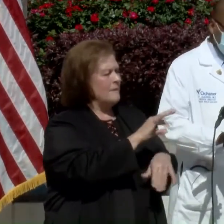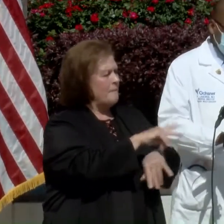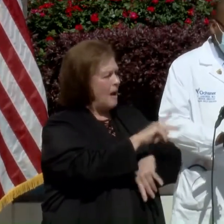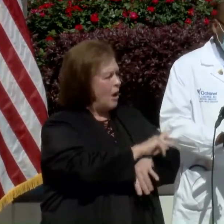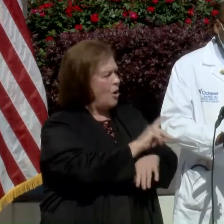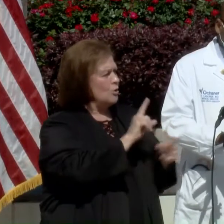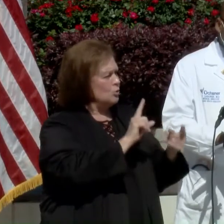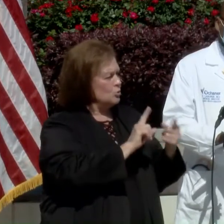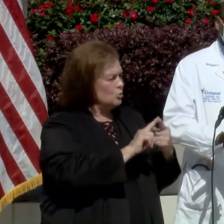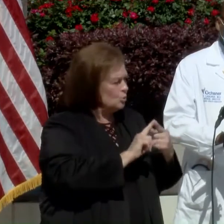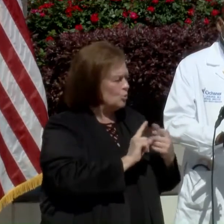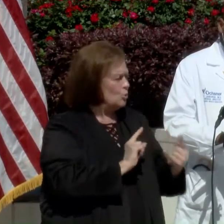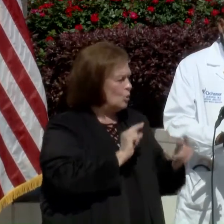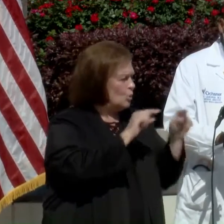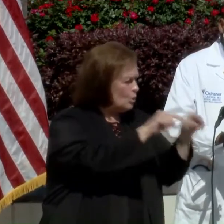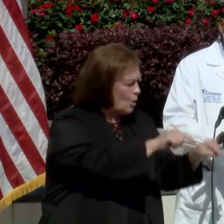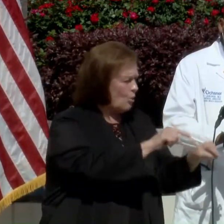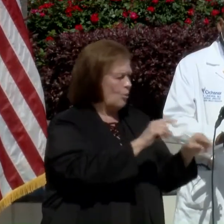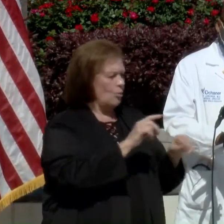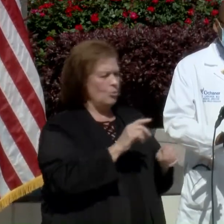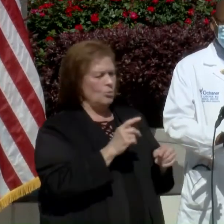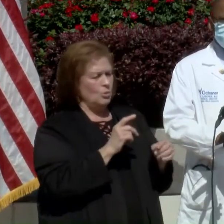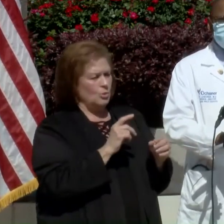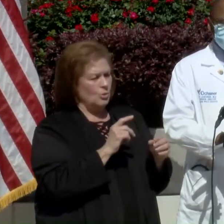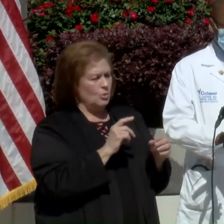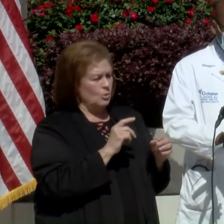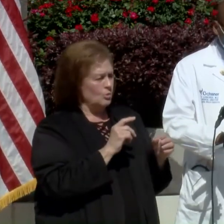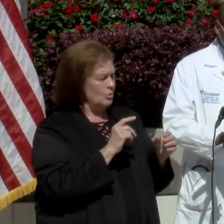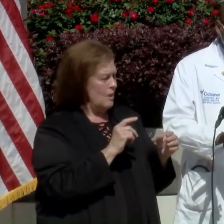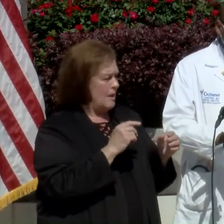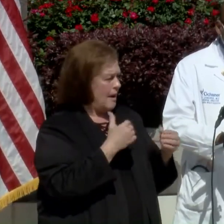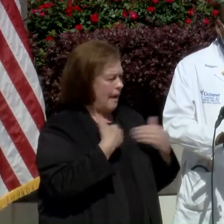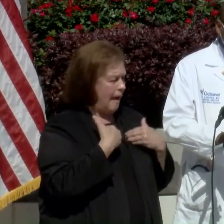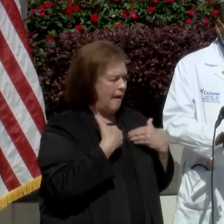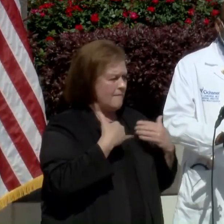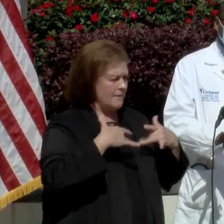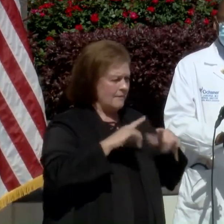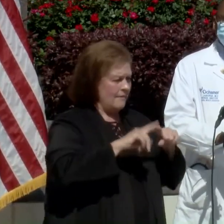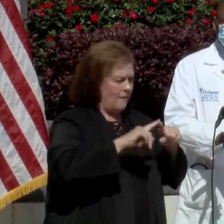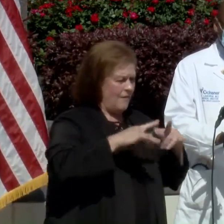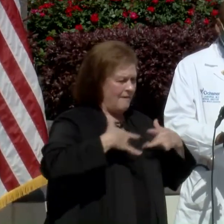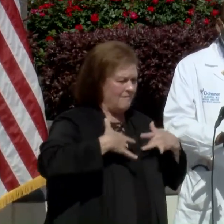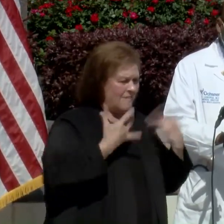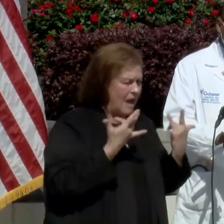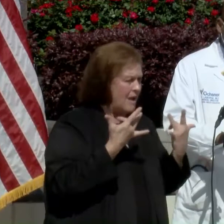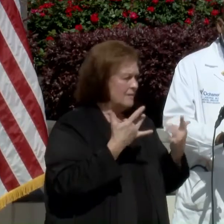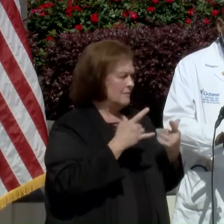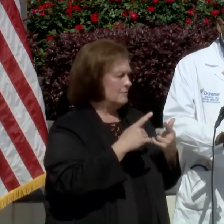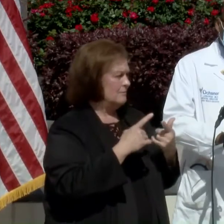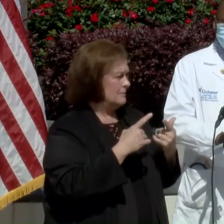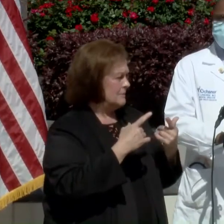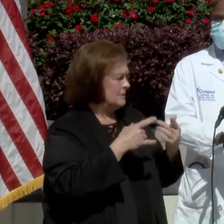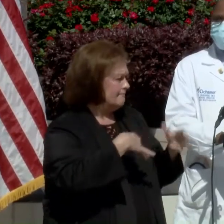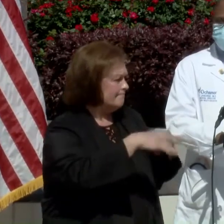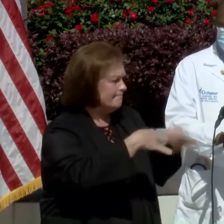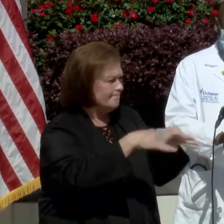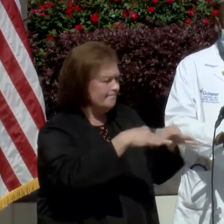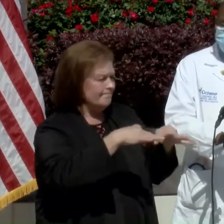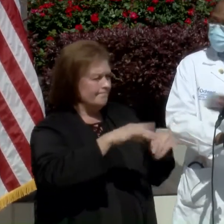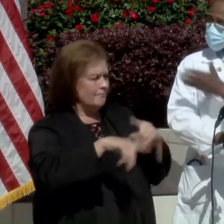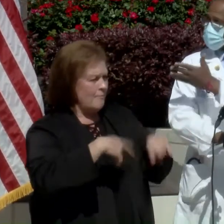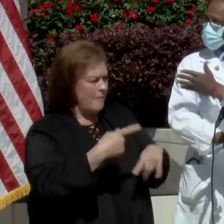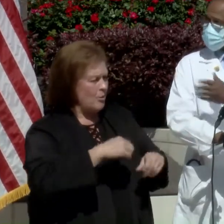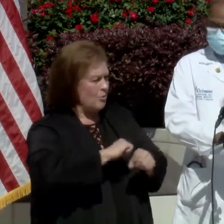and our community partners to host community vaccines across Jefferson parish in churches,